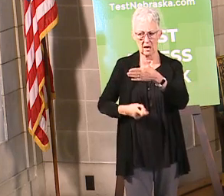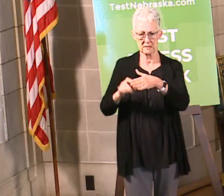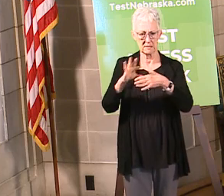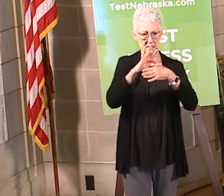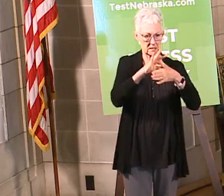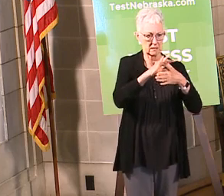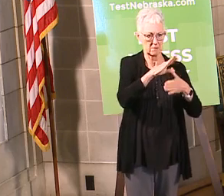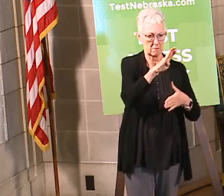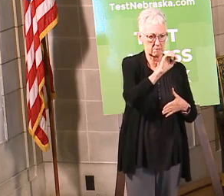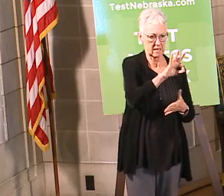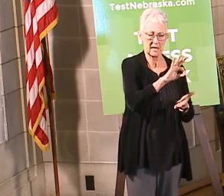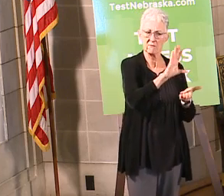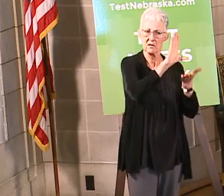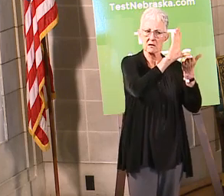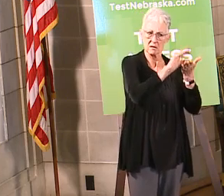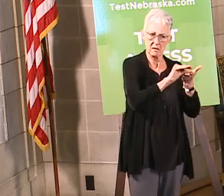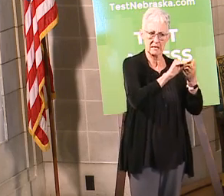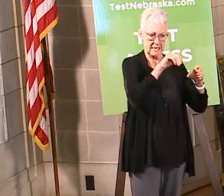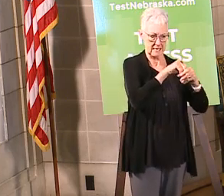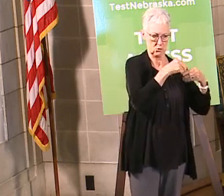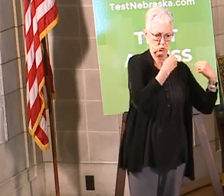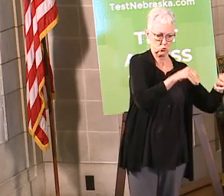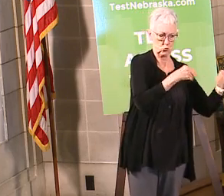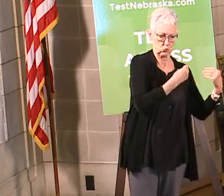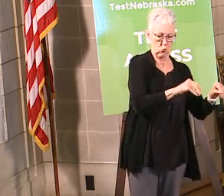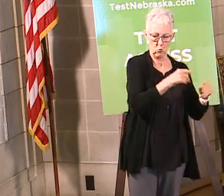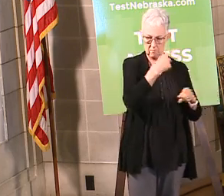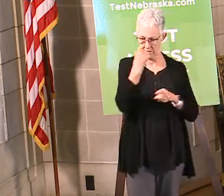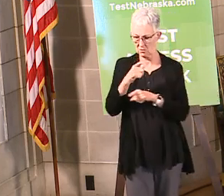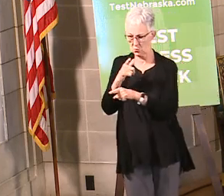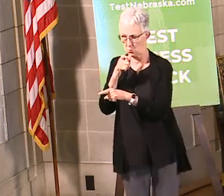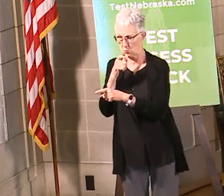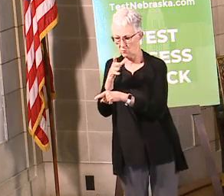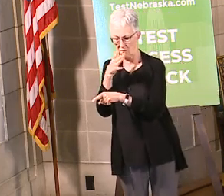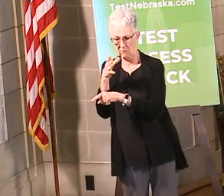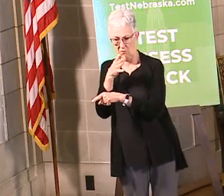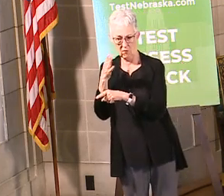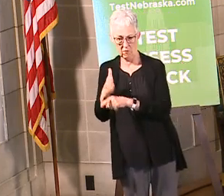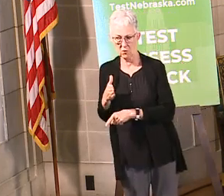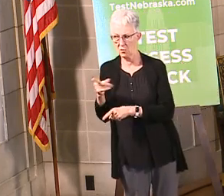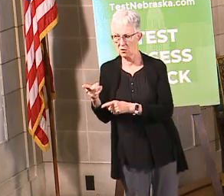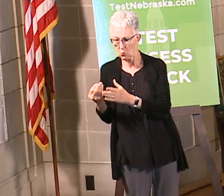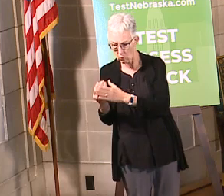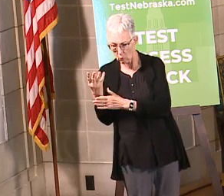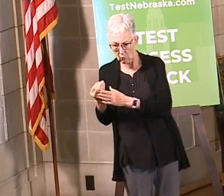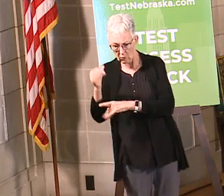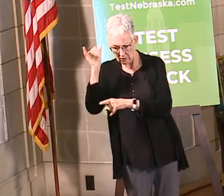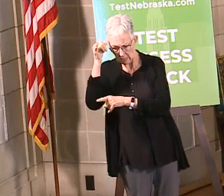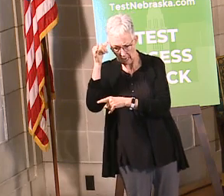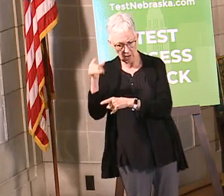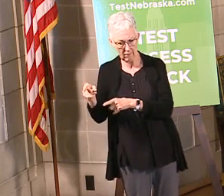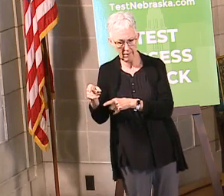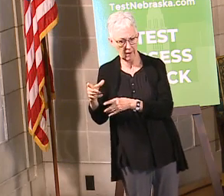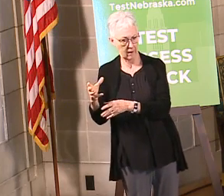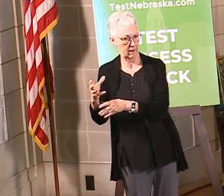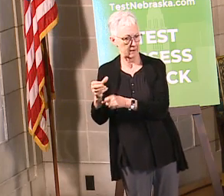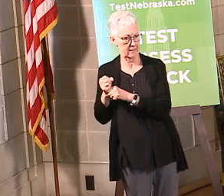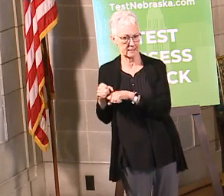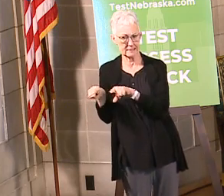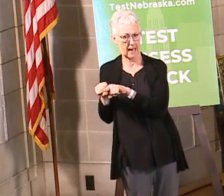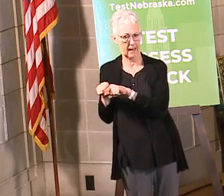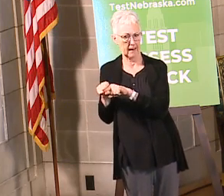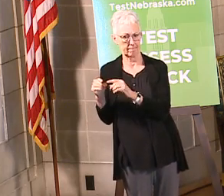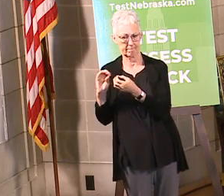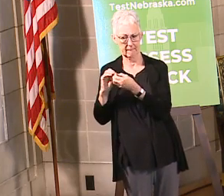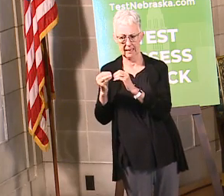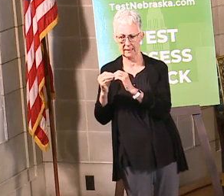cattle producers get less, he says. So this is an issue that has not just been with regard to this pandemic. You